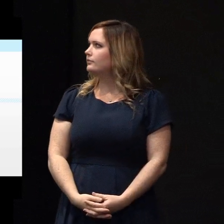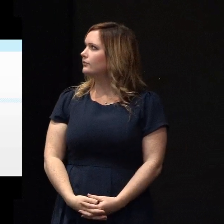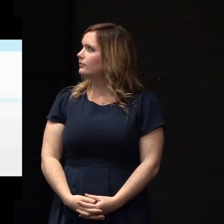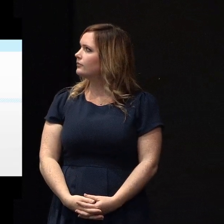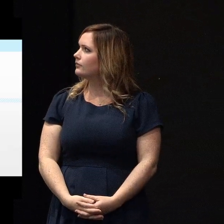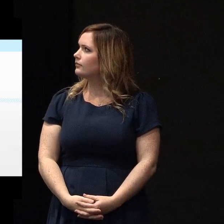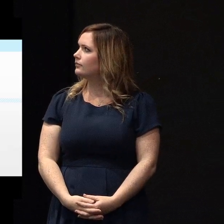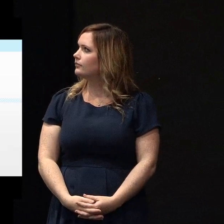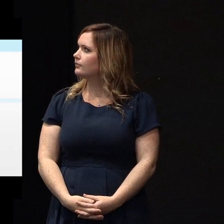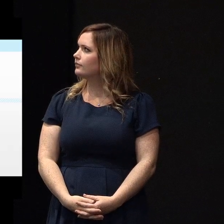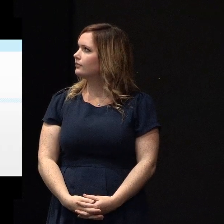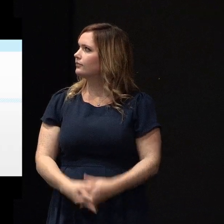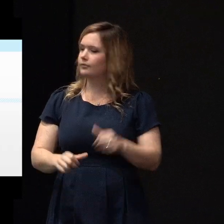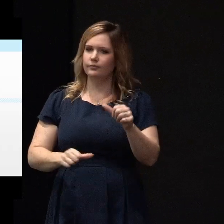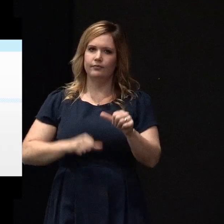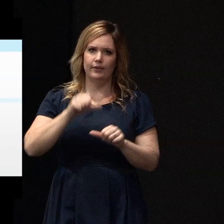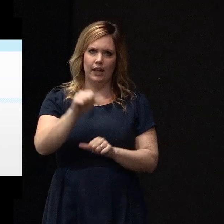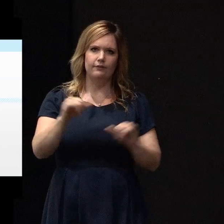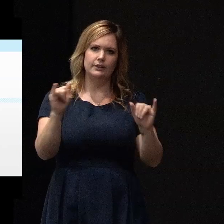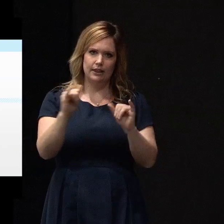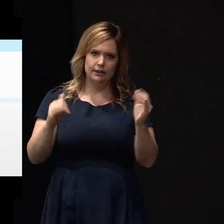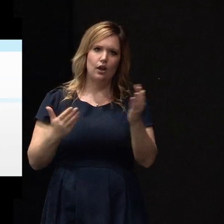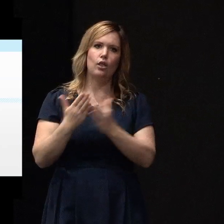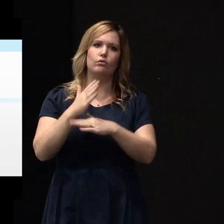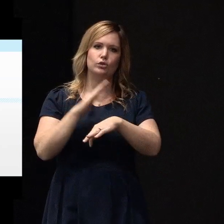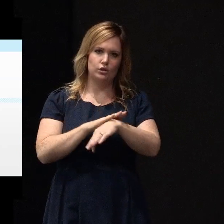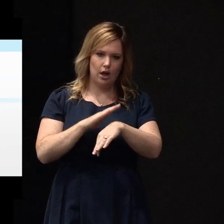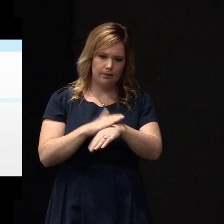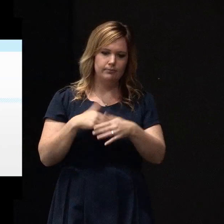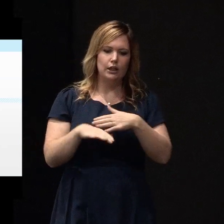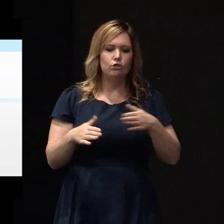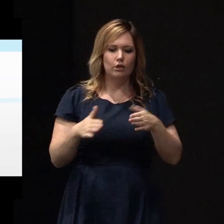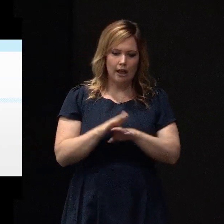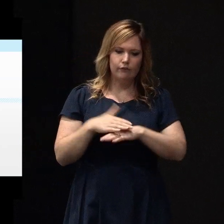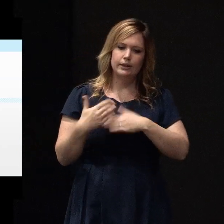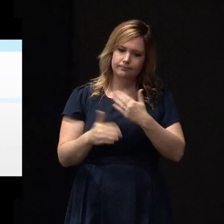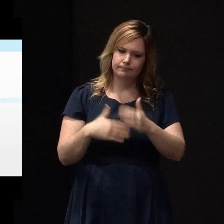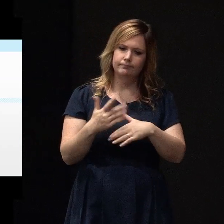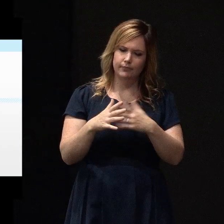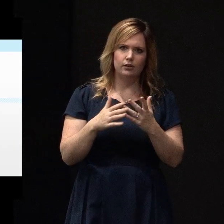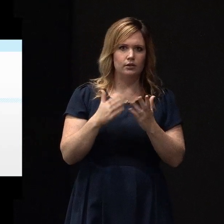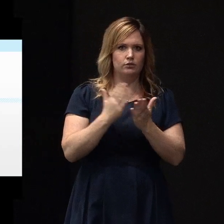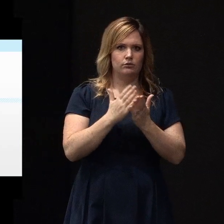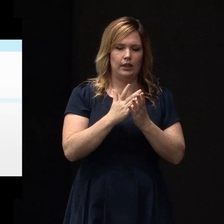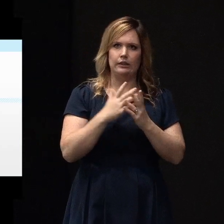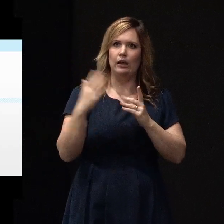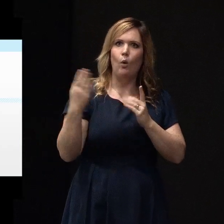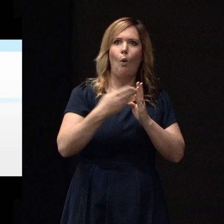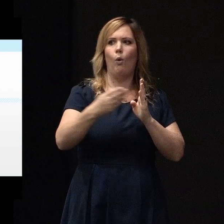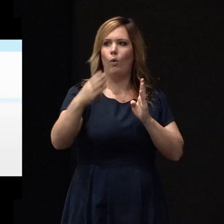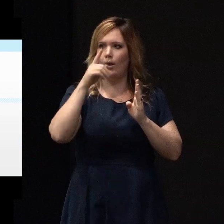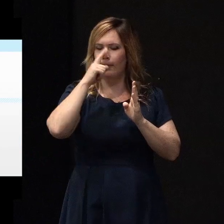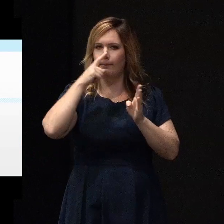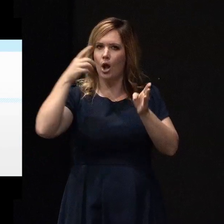After a disaster, and even as time goes by in the recovery period, there's a very strong focus coming from everywhere else